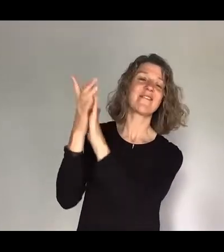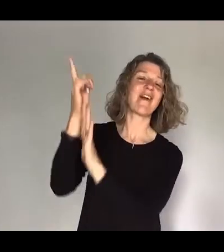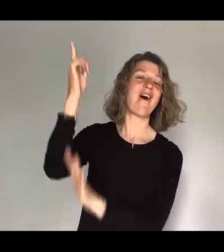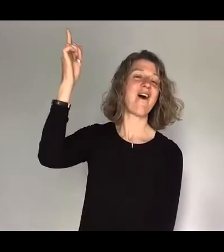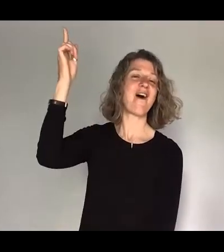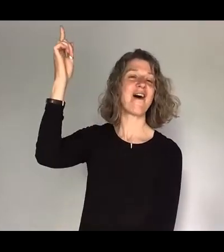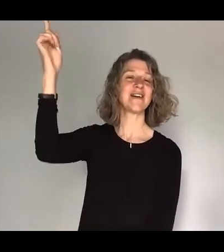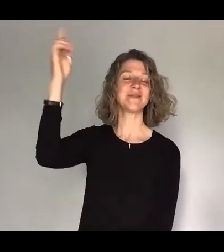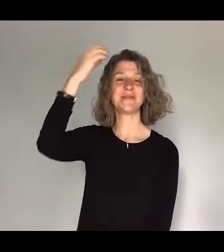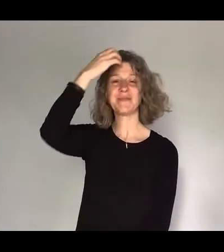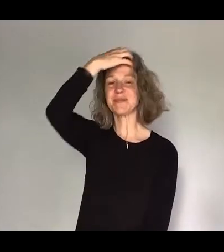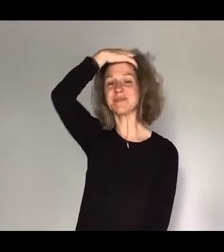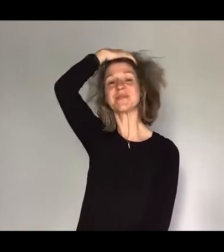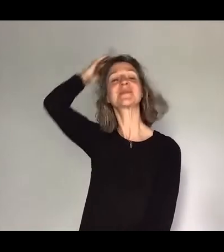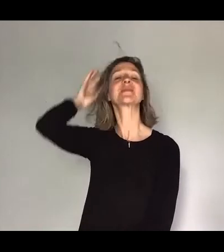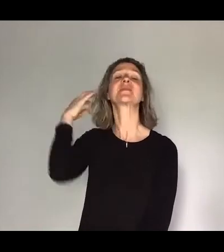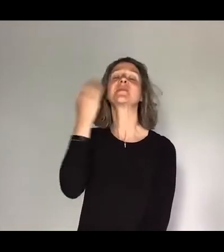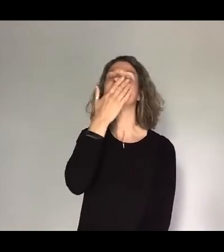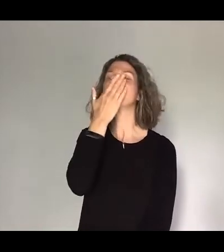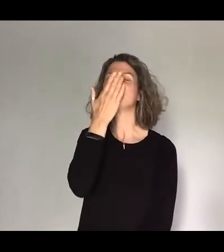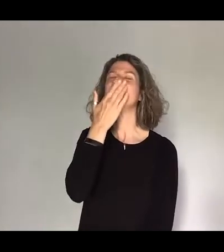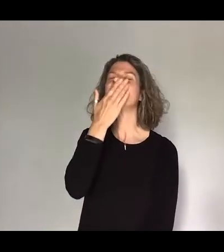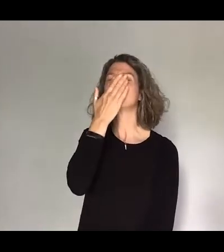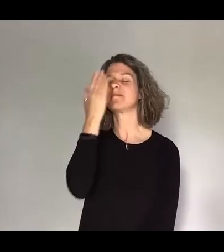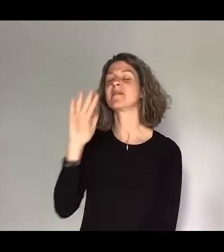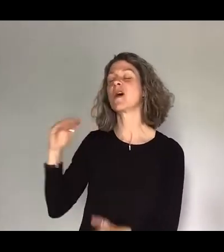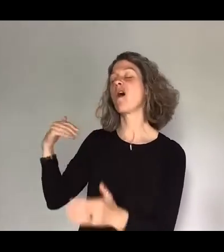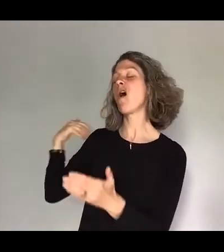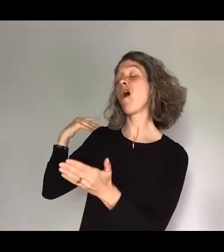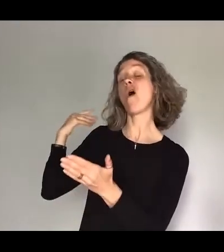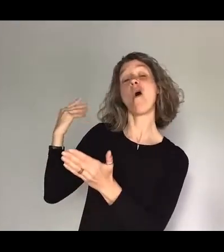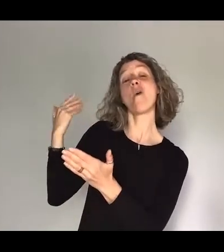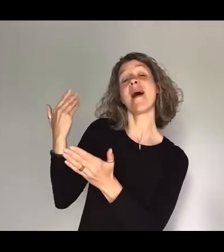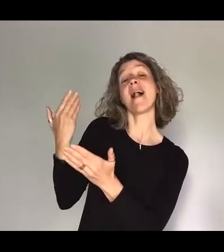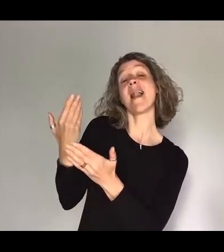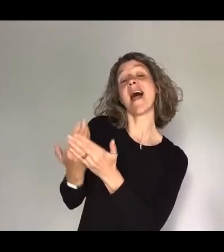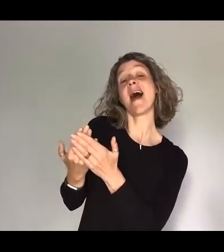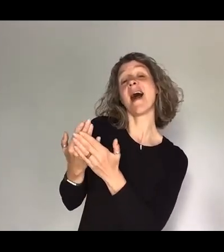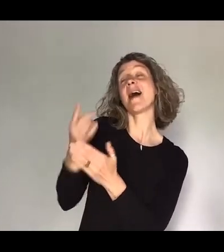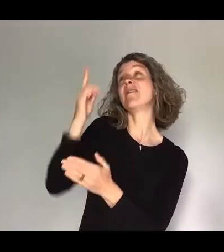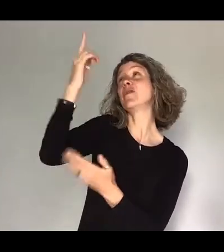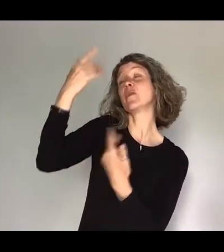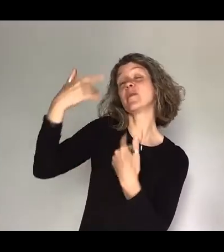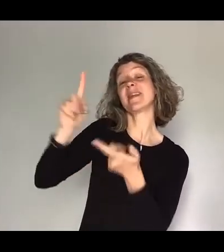all my life and all my life you have been